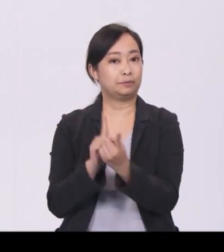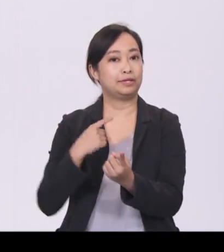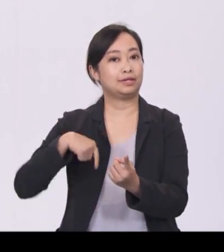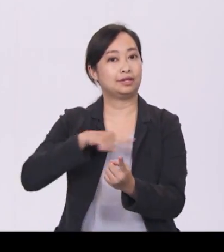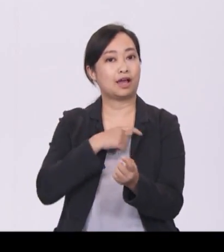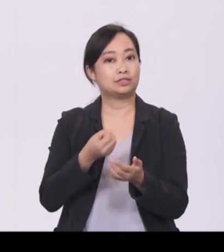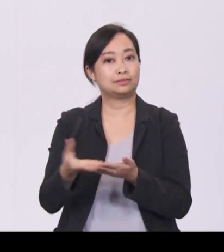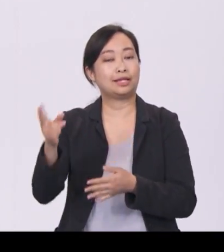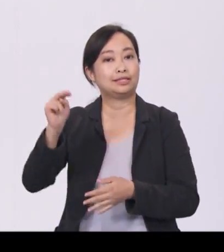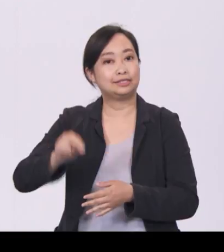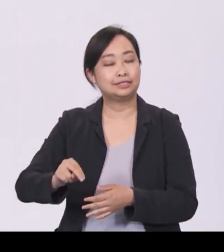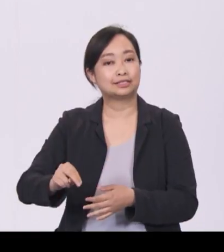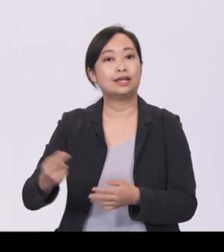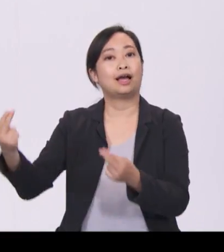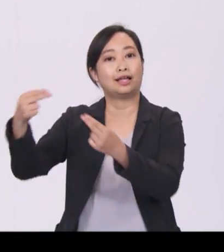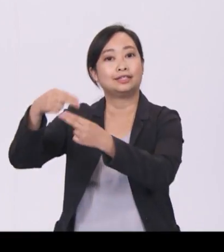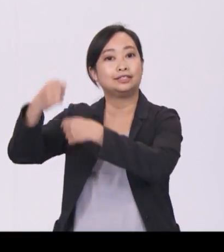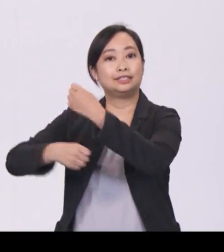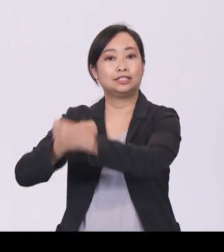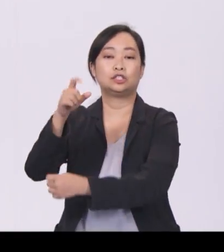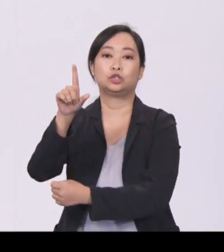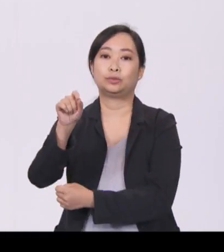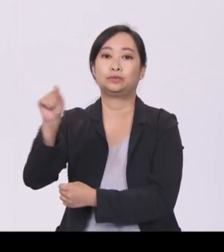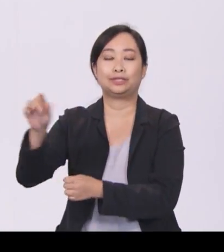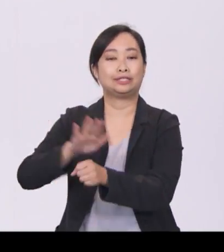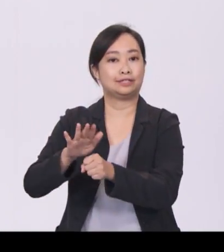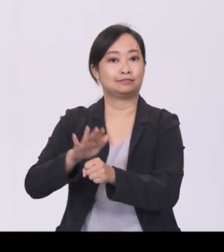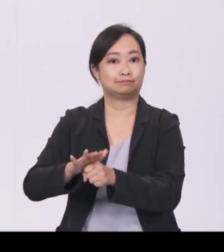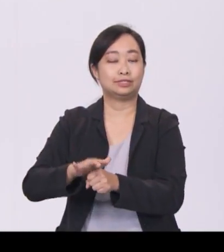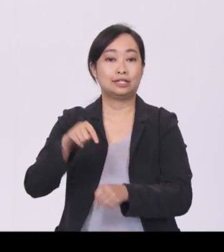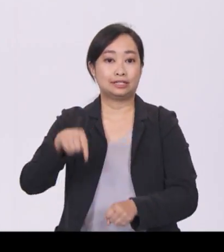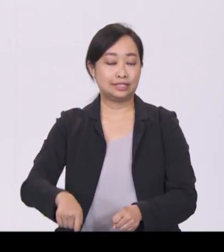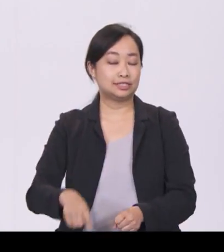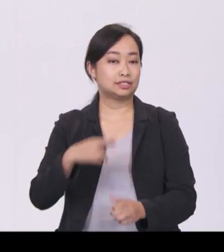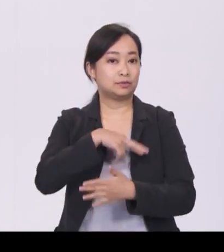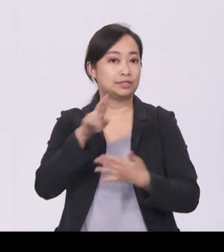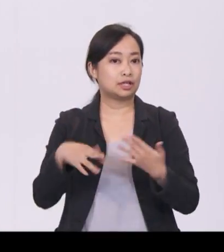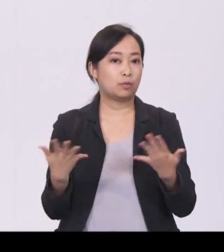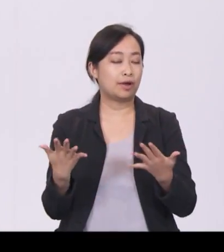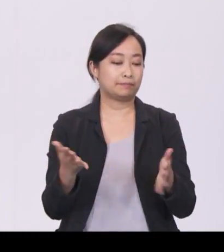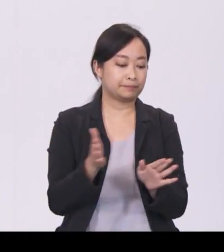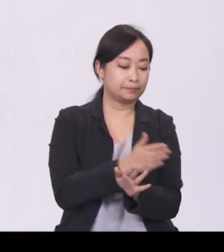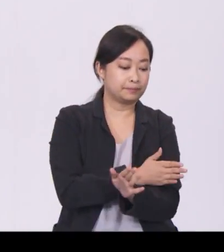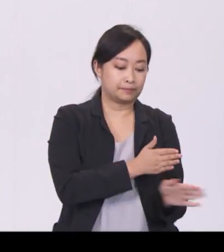until 2020. This is a result of careful and prudent planning.